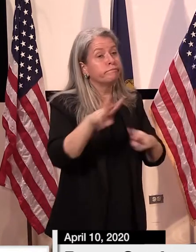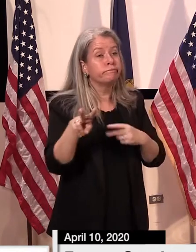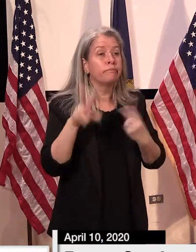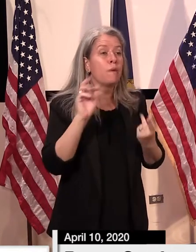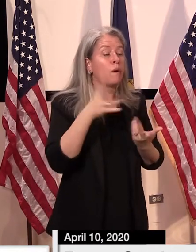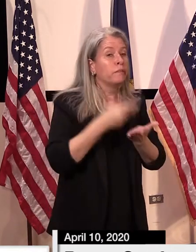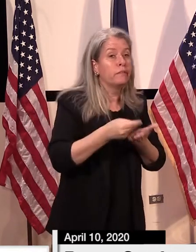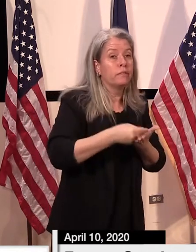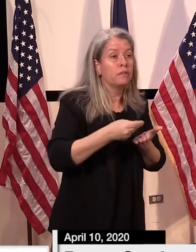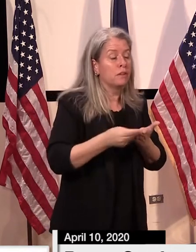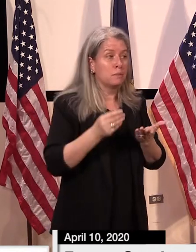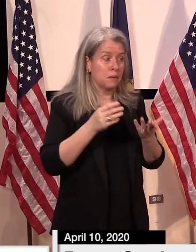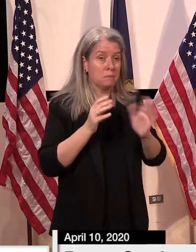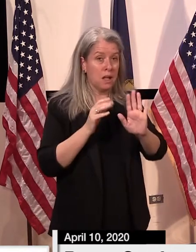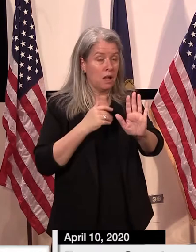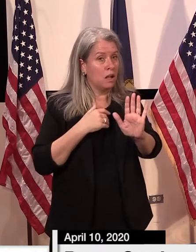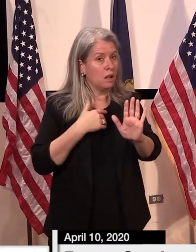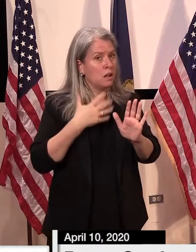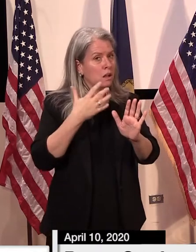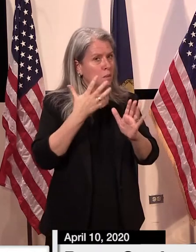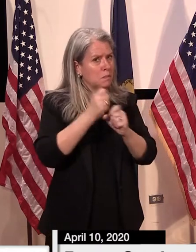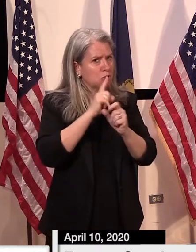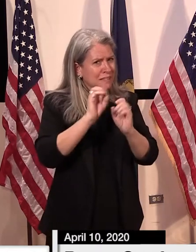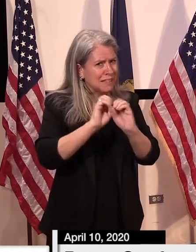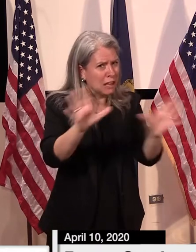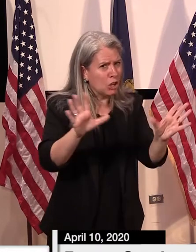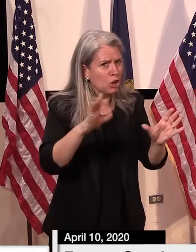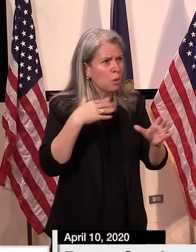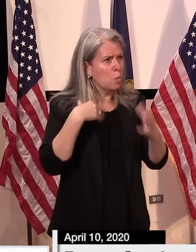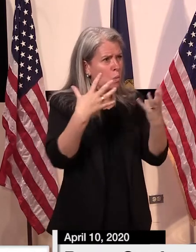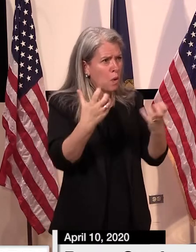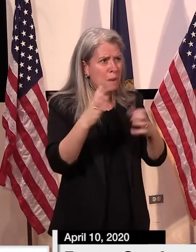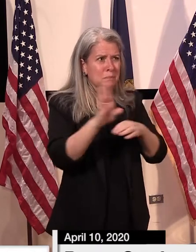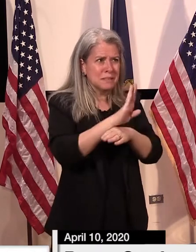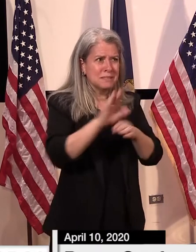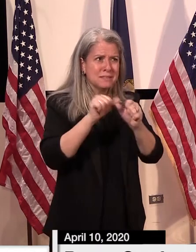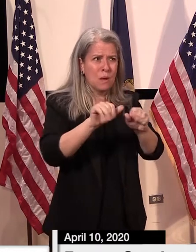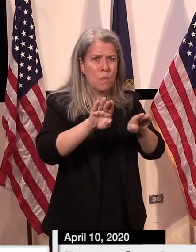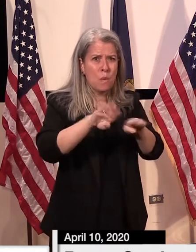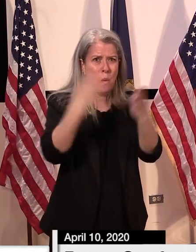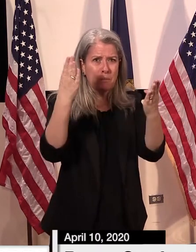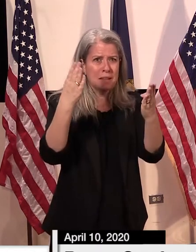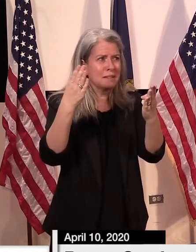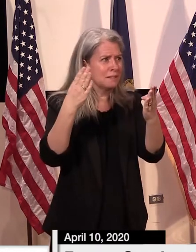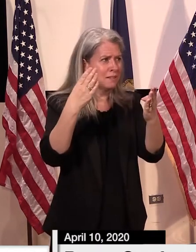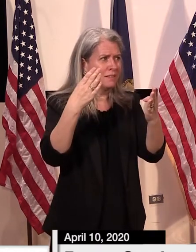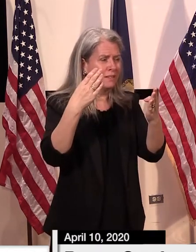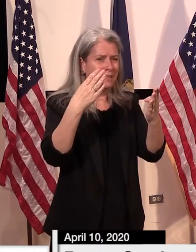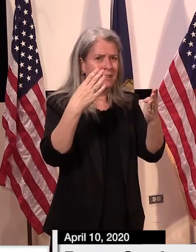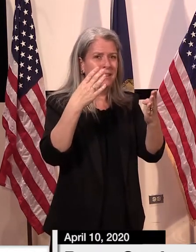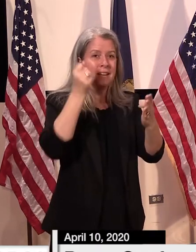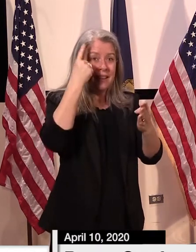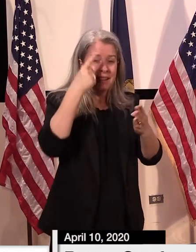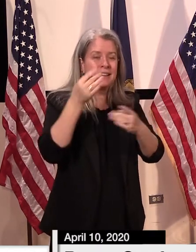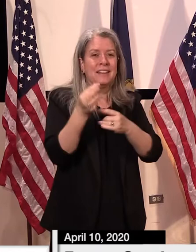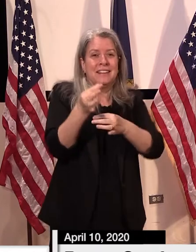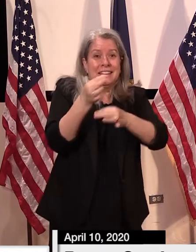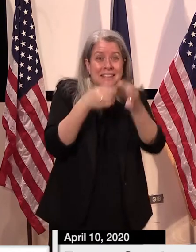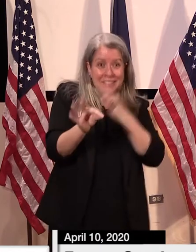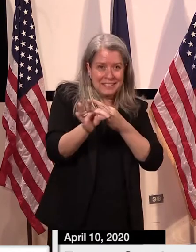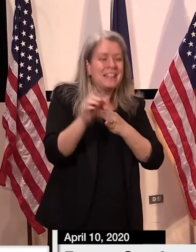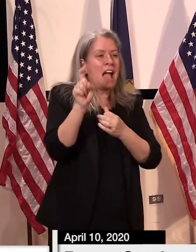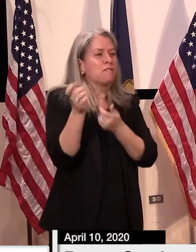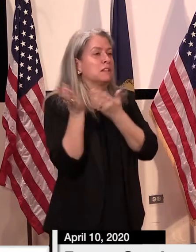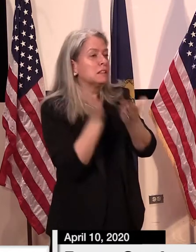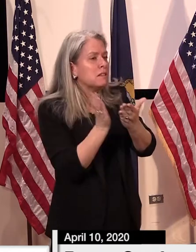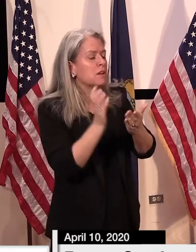if that's been misunderstood, we want people to be able to sell their products, but to have to do it in a much different way.